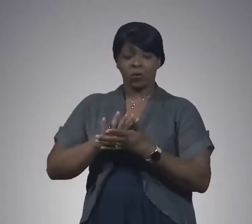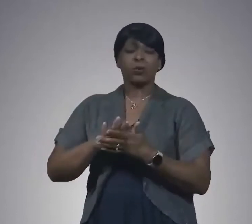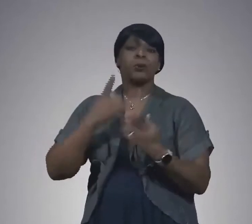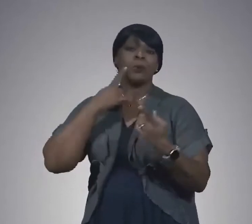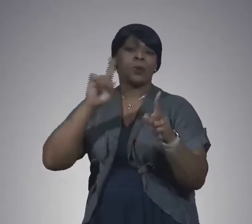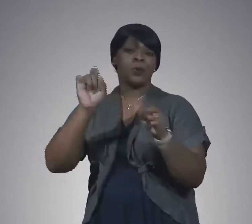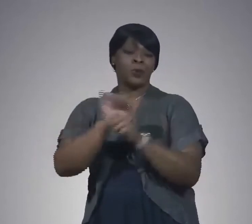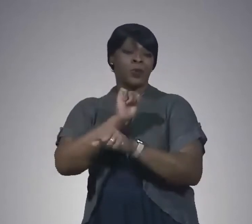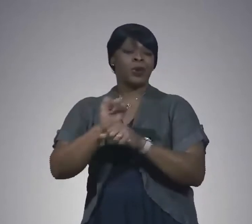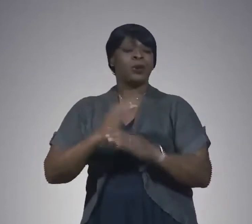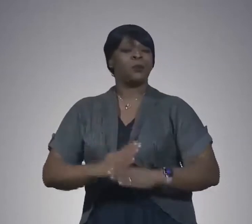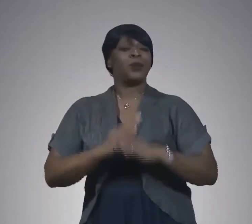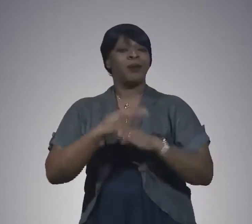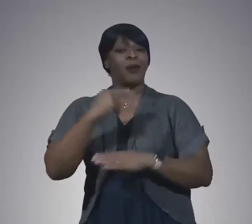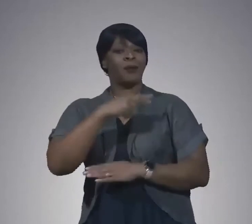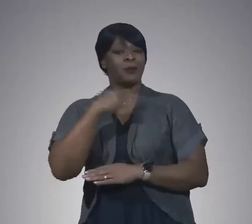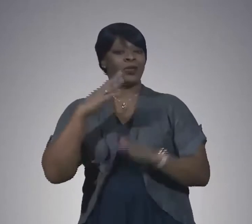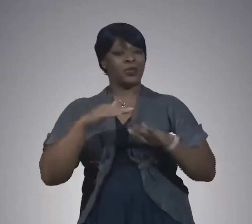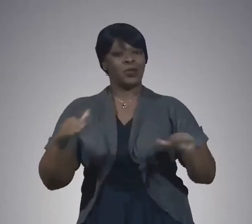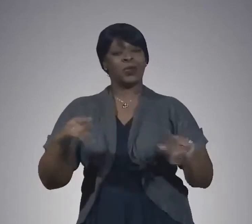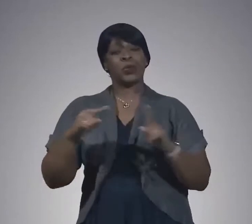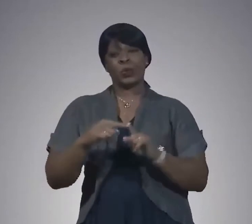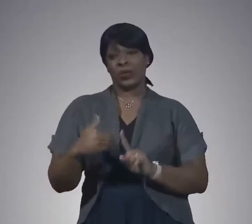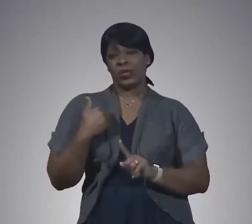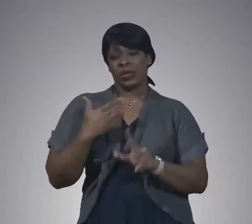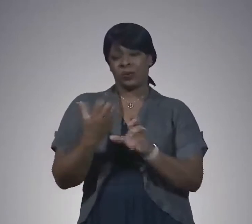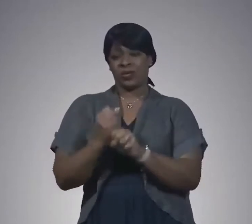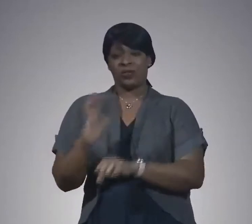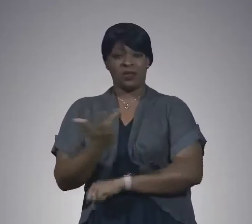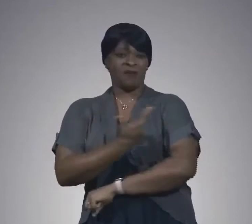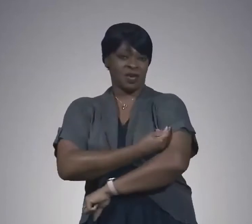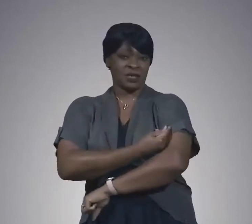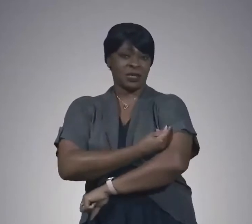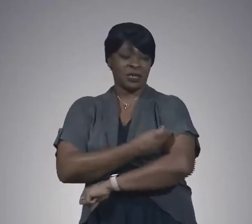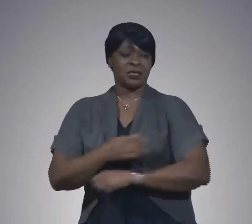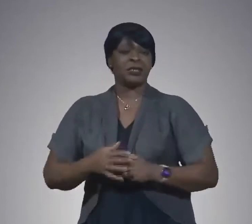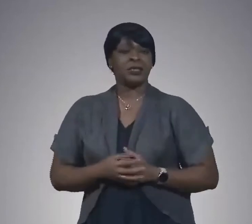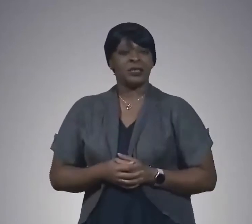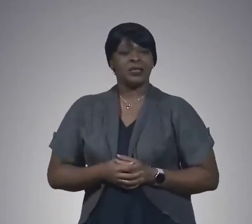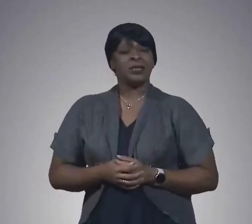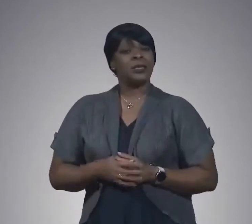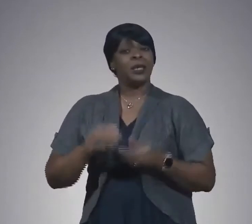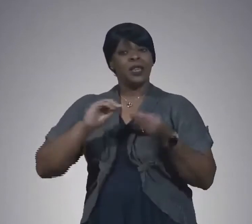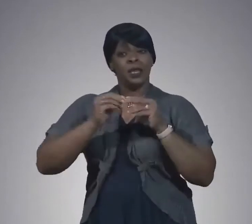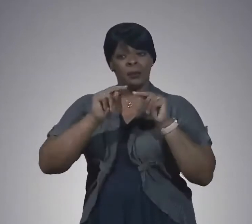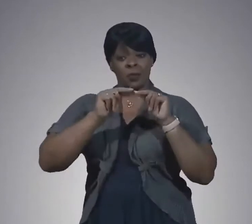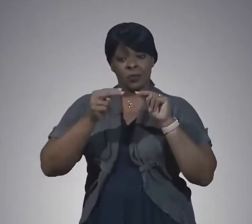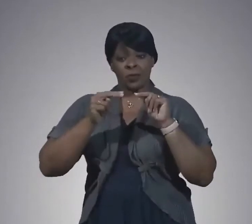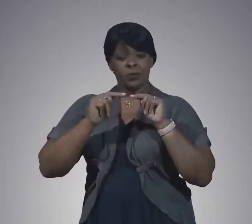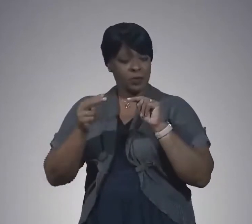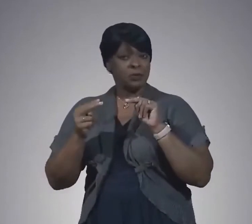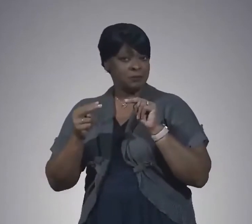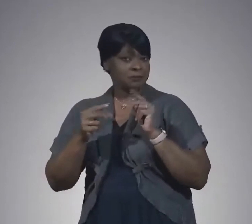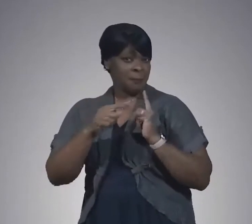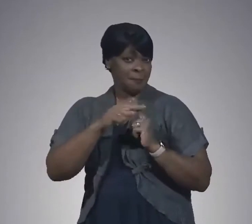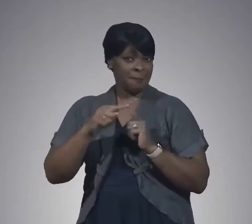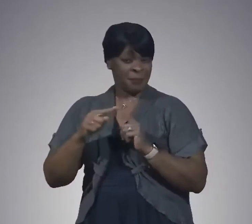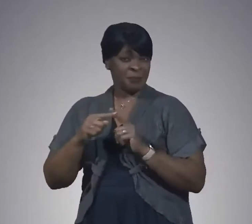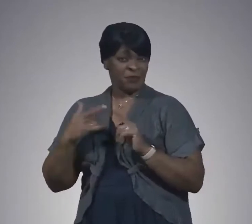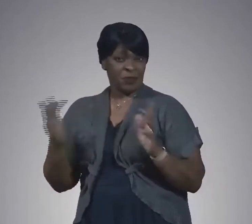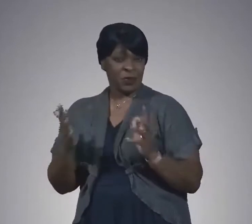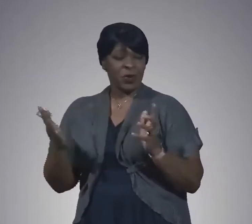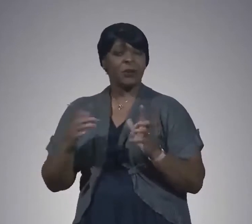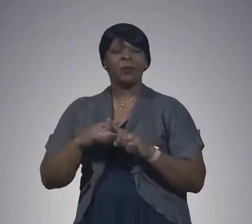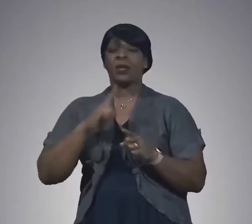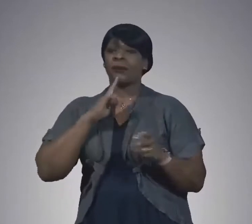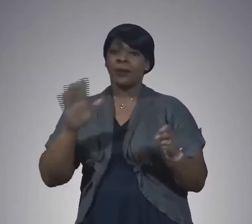to protect vulnerable children who are too young to be vaccinated. These trends are encouraging, but to bring